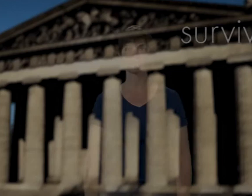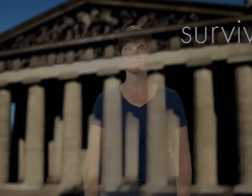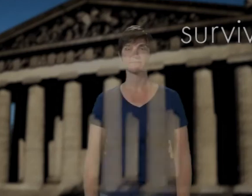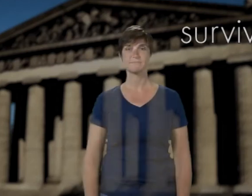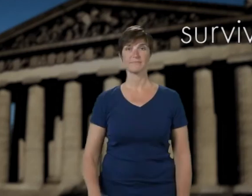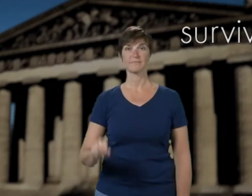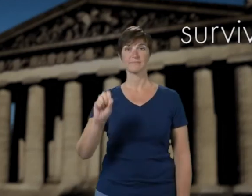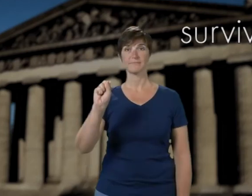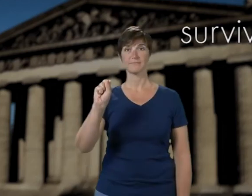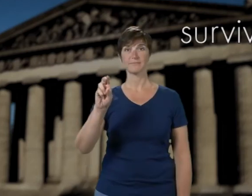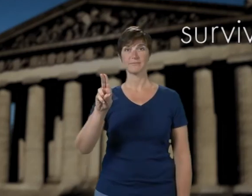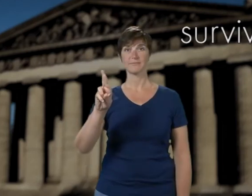survive